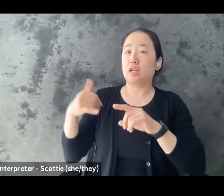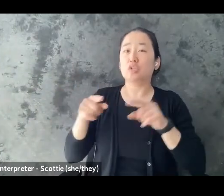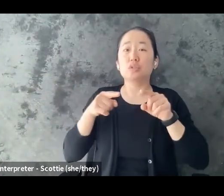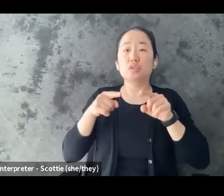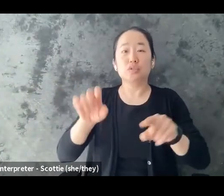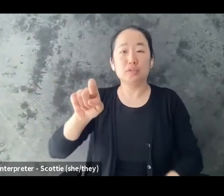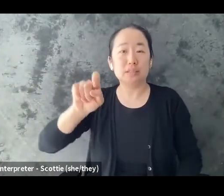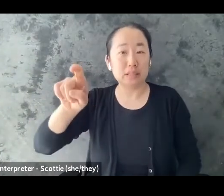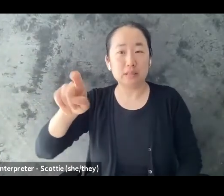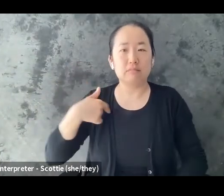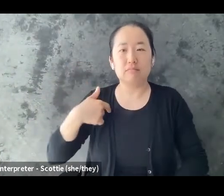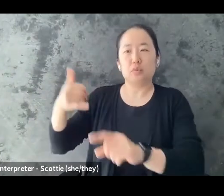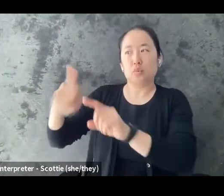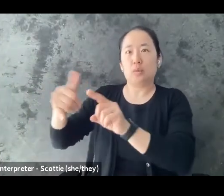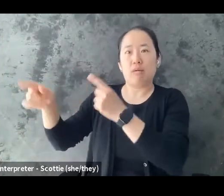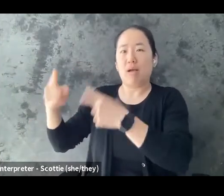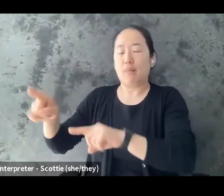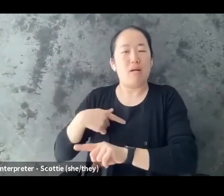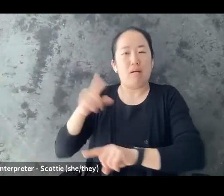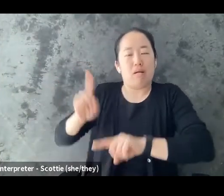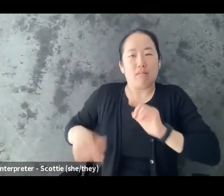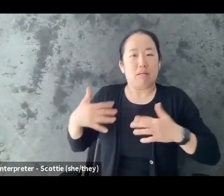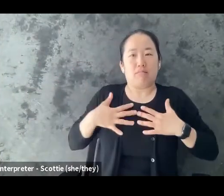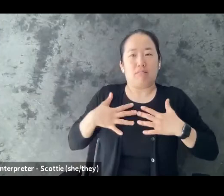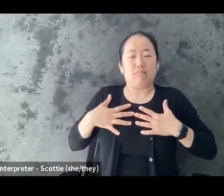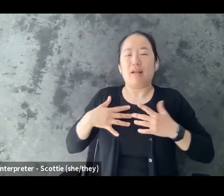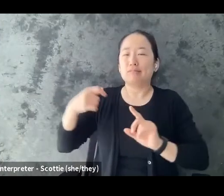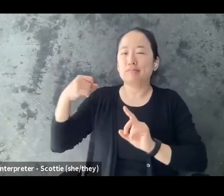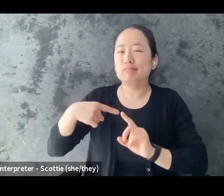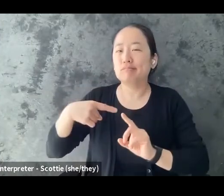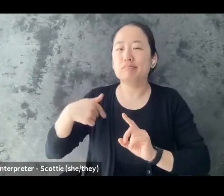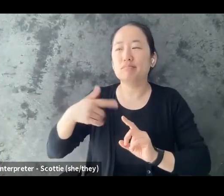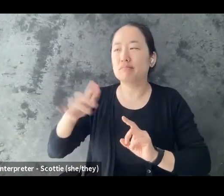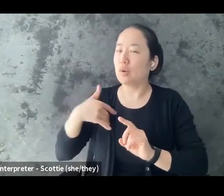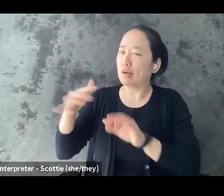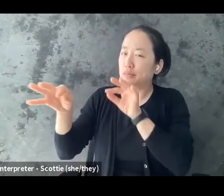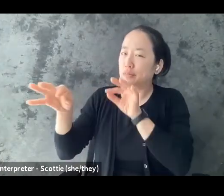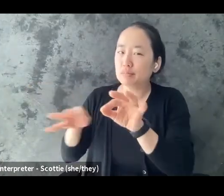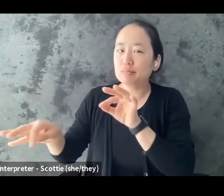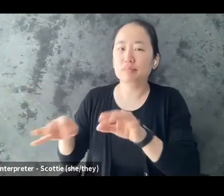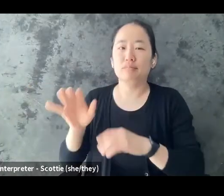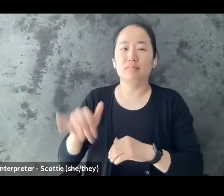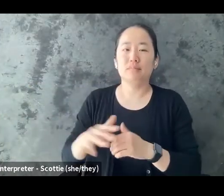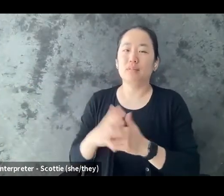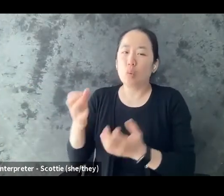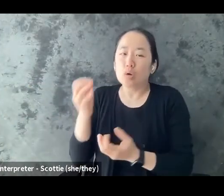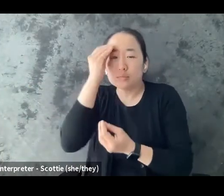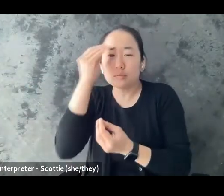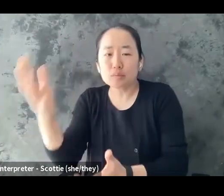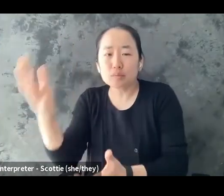triggering for me so that's always something i explain to people so kind of phrasing it that way might provide it oh it's not you it's